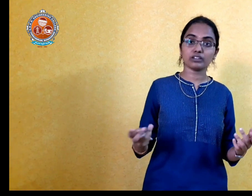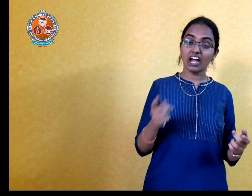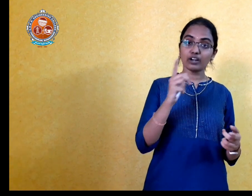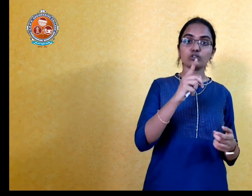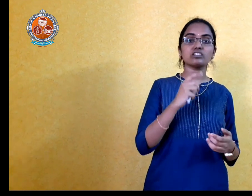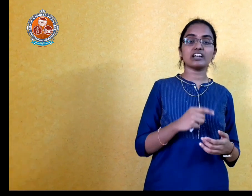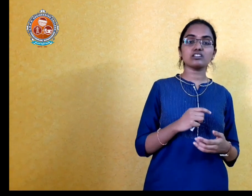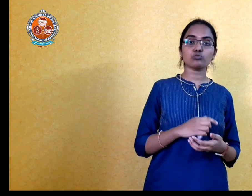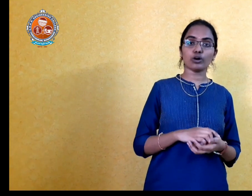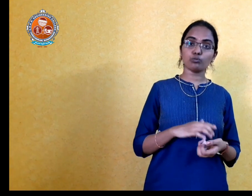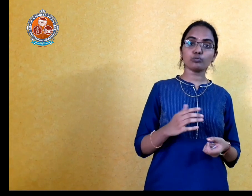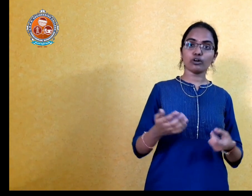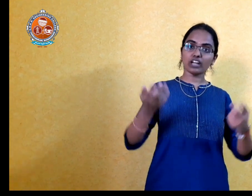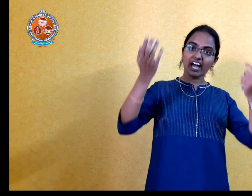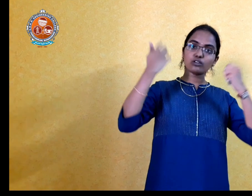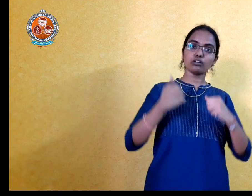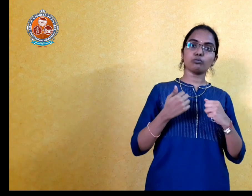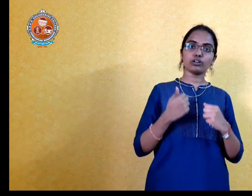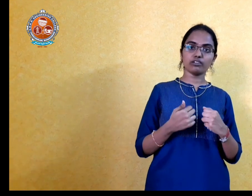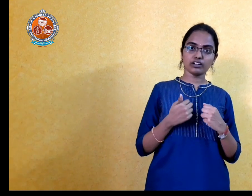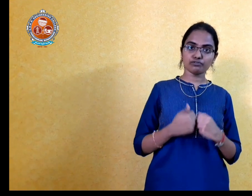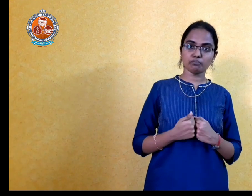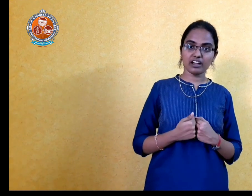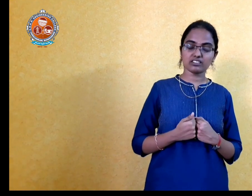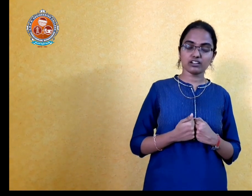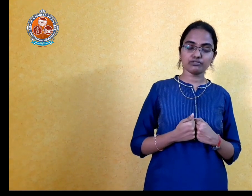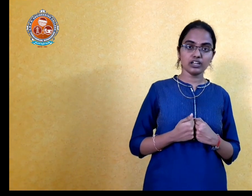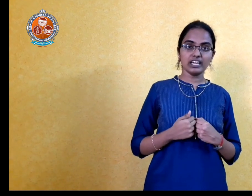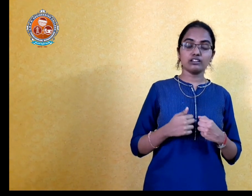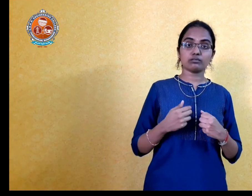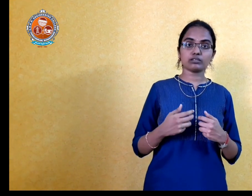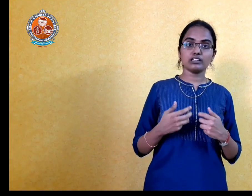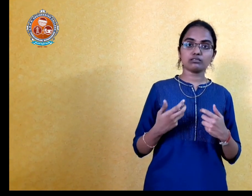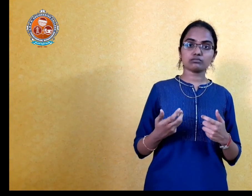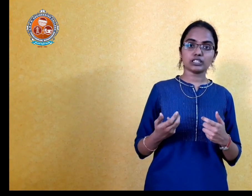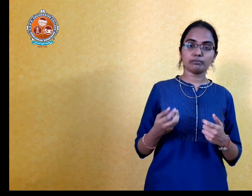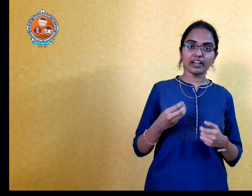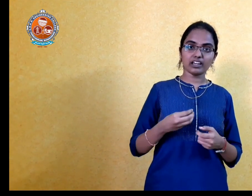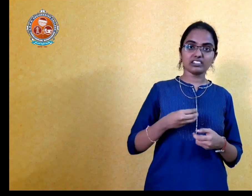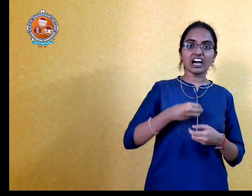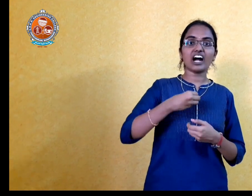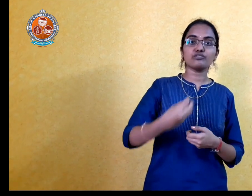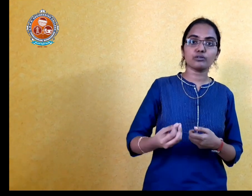and also that is one more point I got motivated from myself by in the hard work